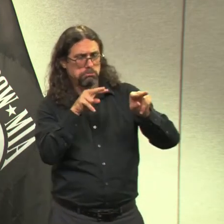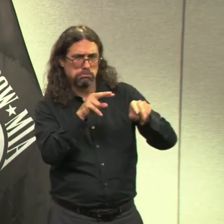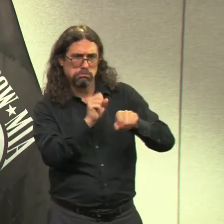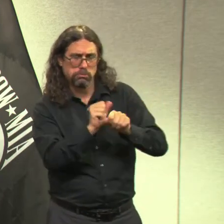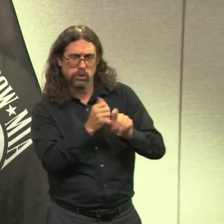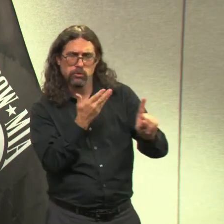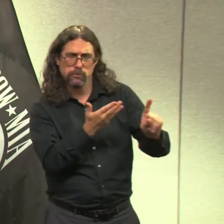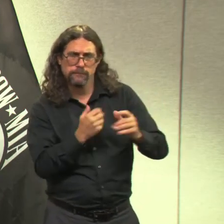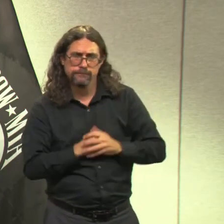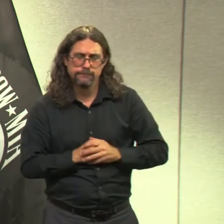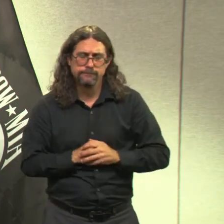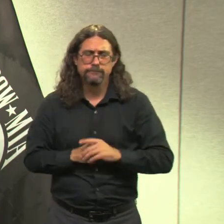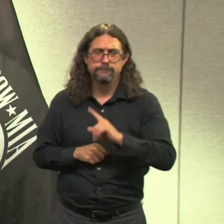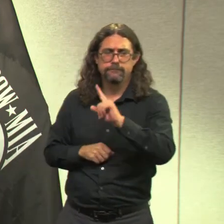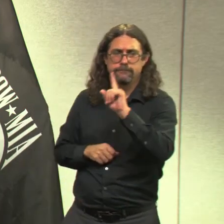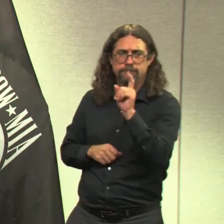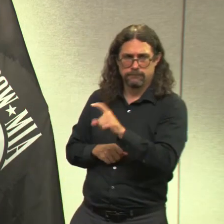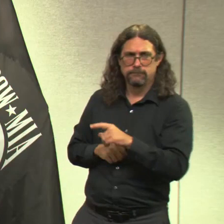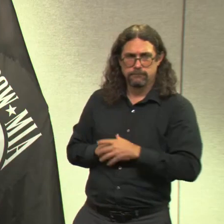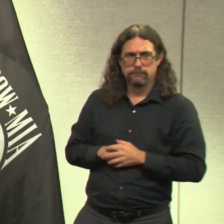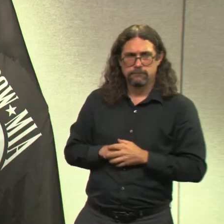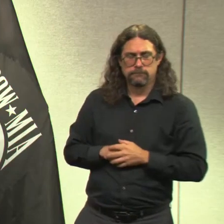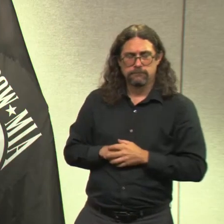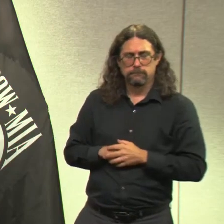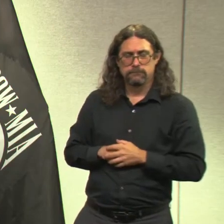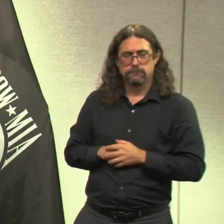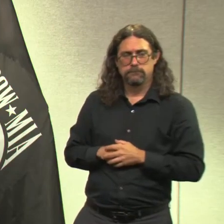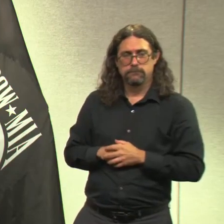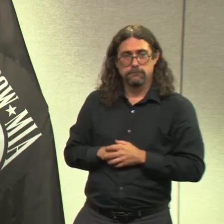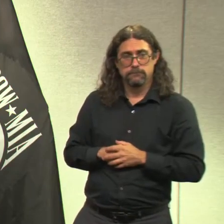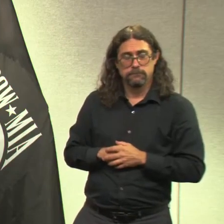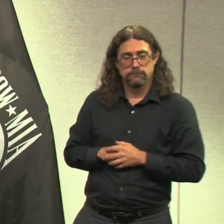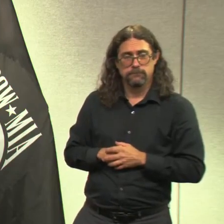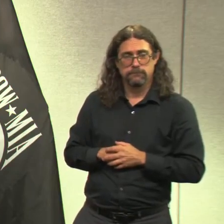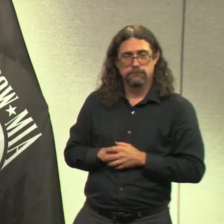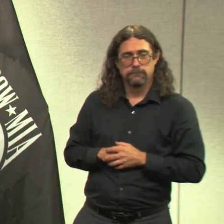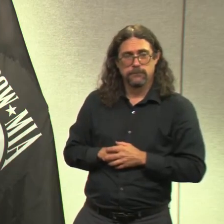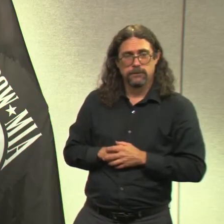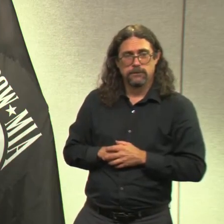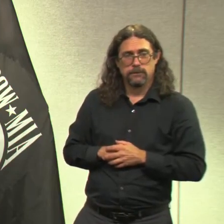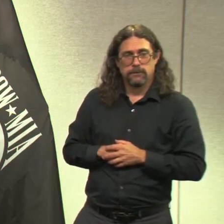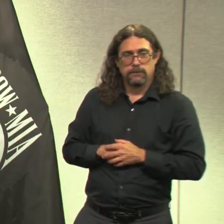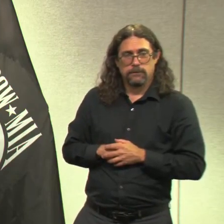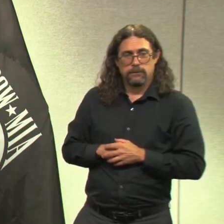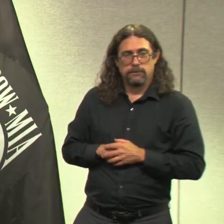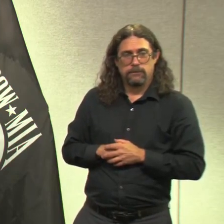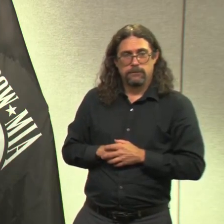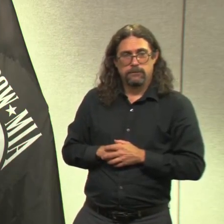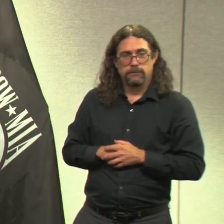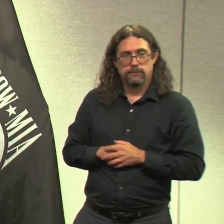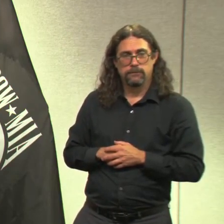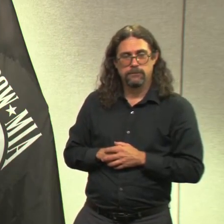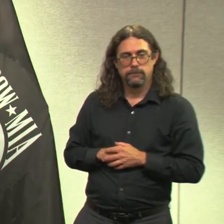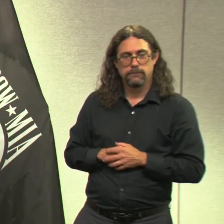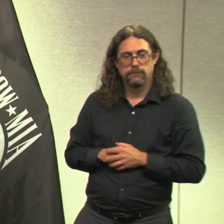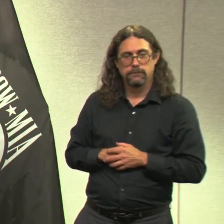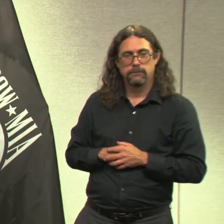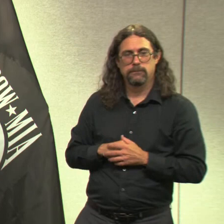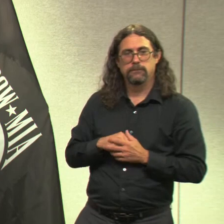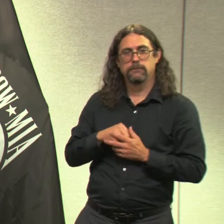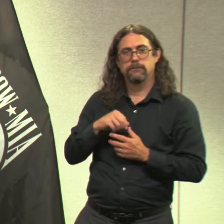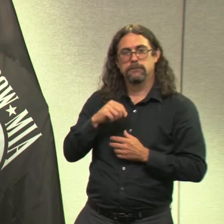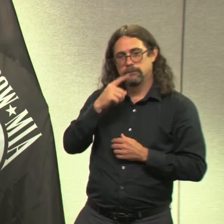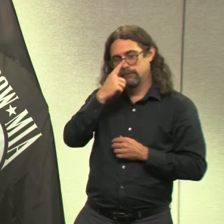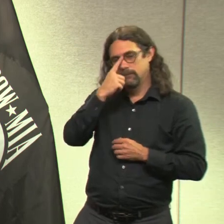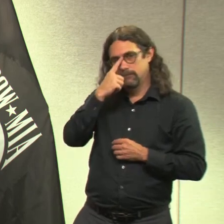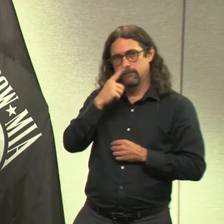these next 12 days may entail from a governor that has been somewhat abrasive or retributional. What concerns